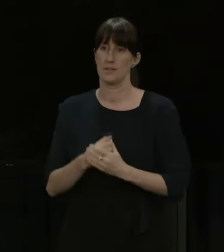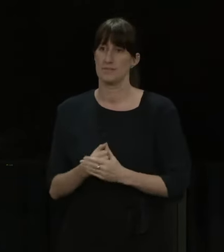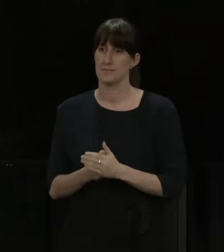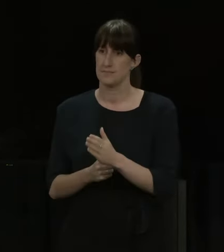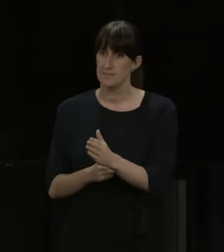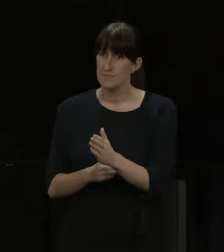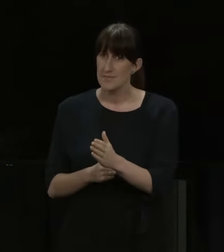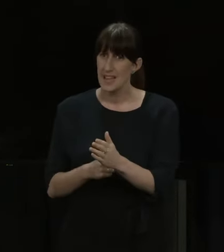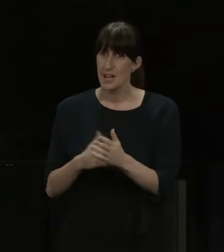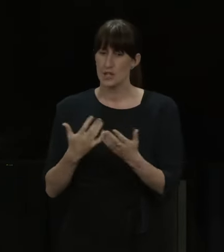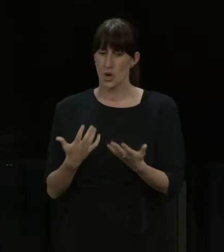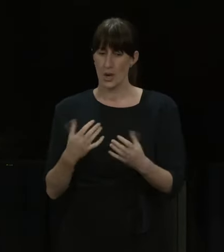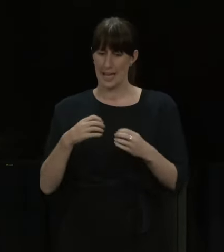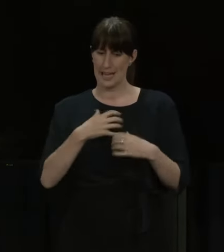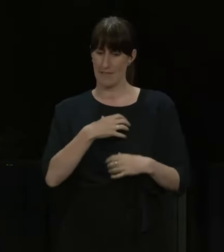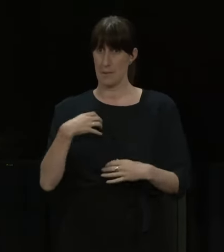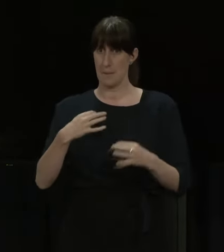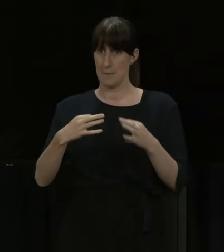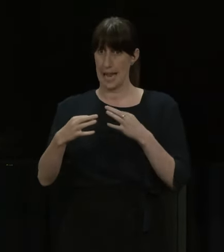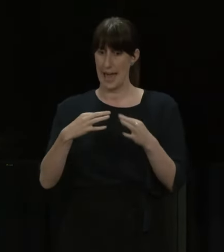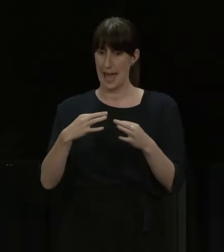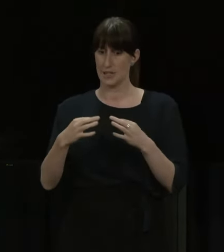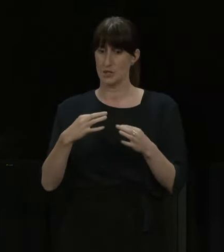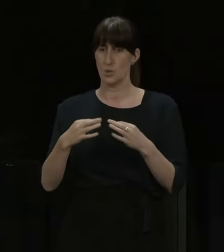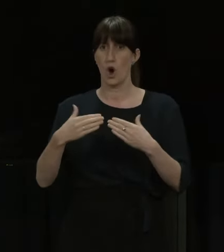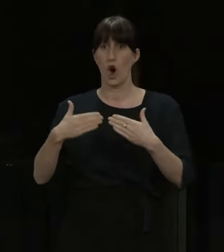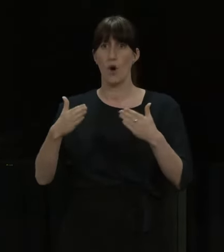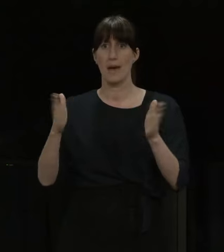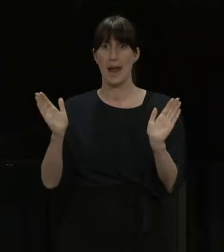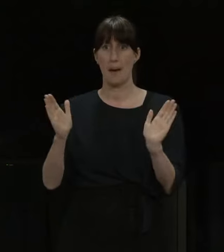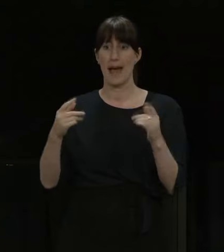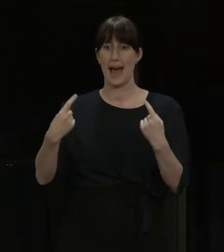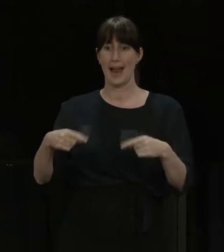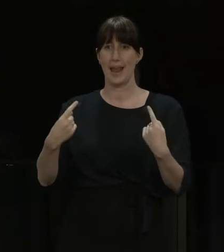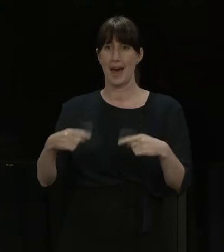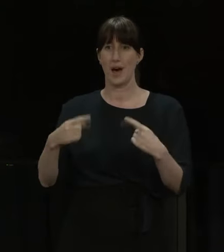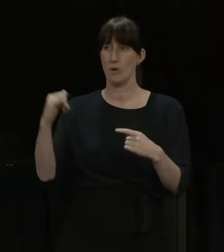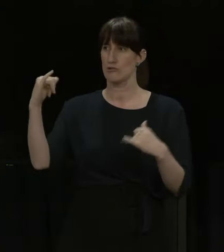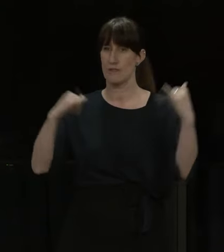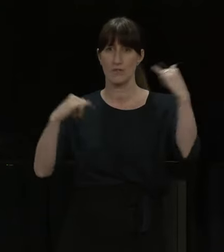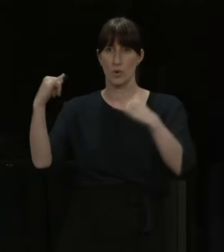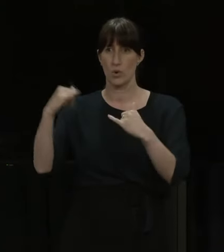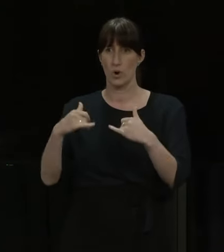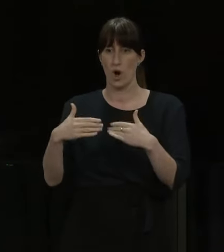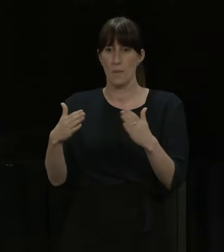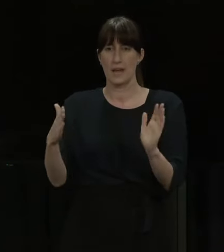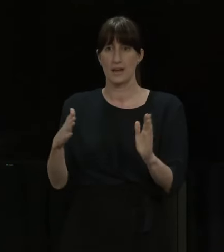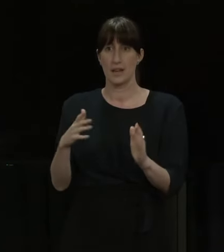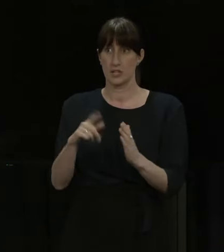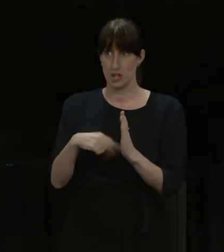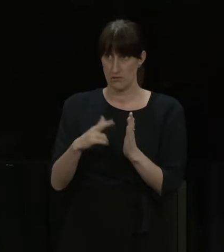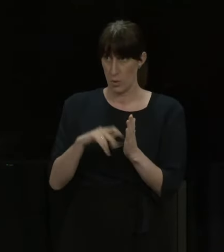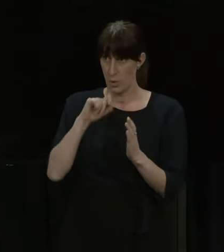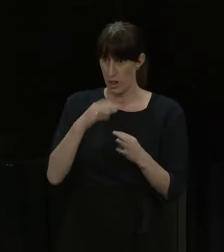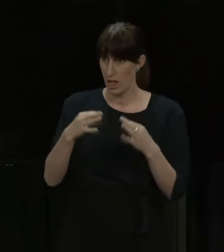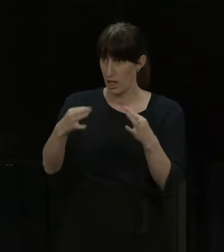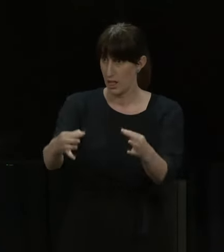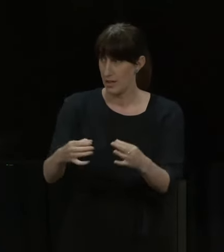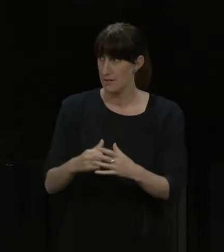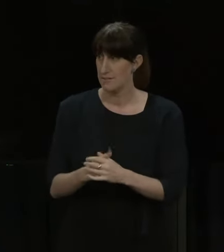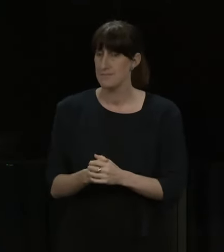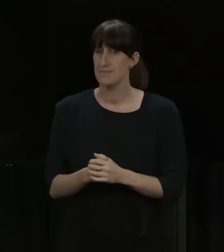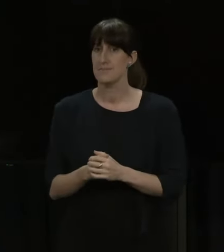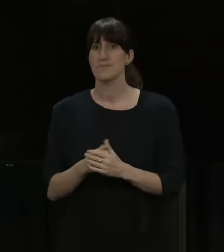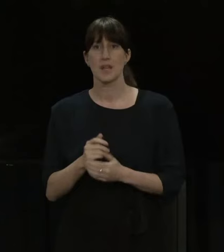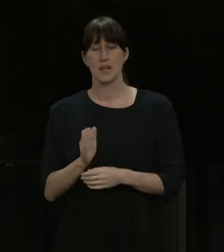further on than it had initially anticipated if the prevalence of the virus does become known at MIQ? But we're still planning for the January